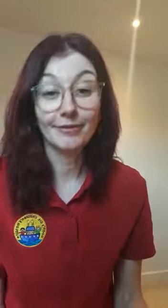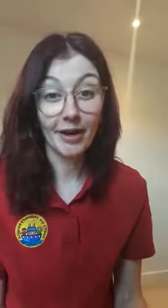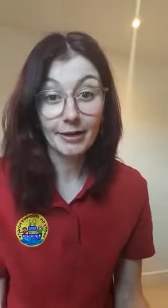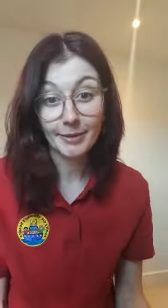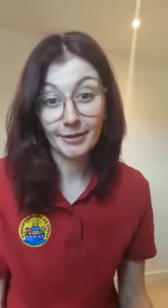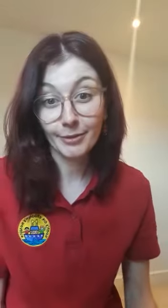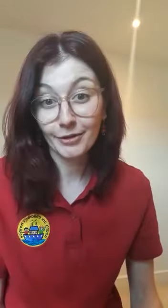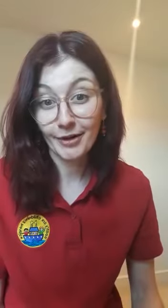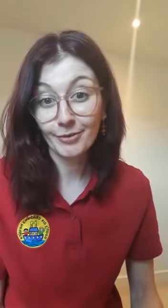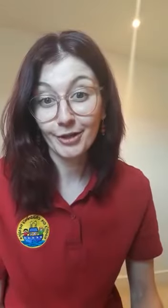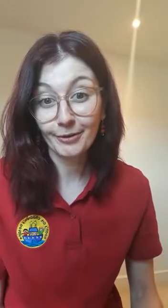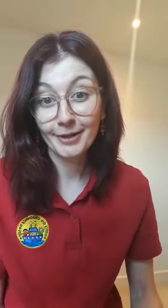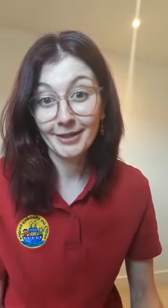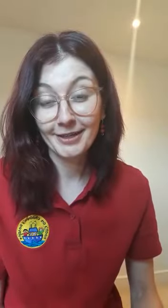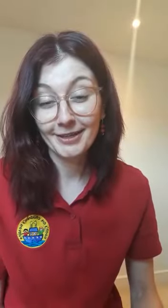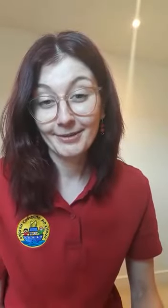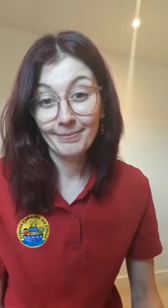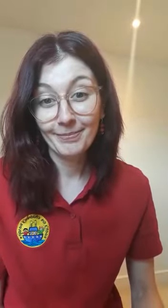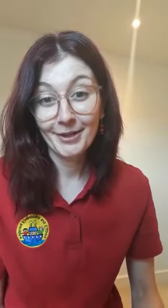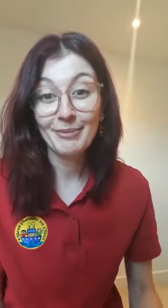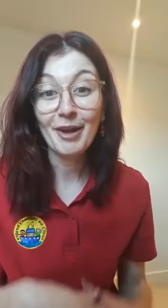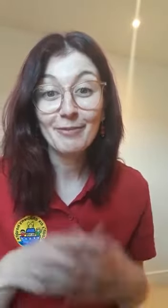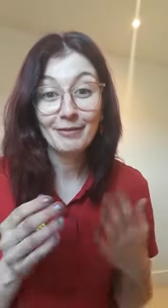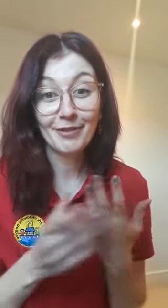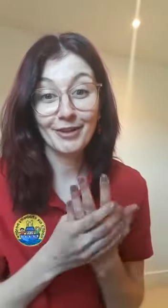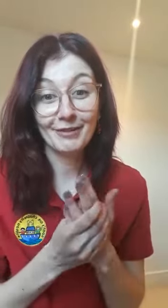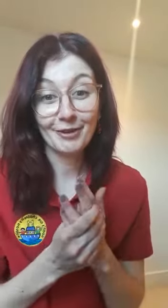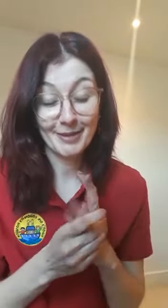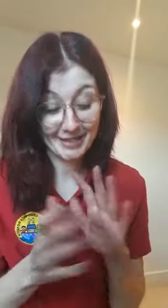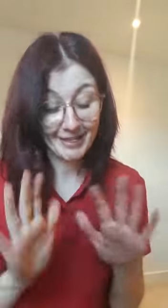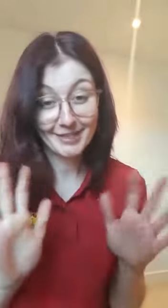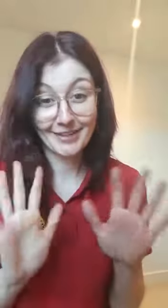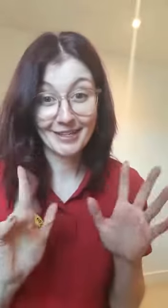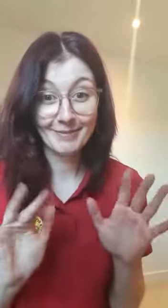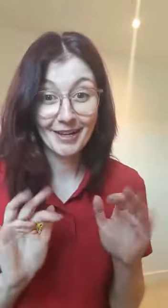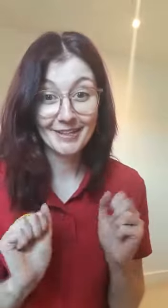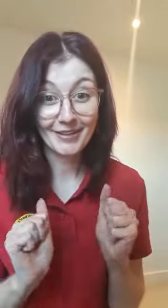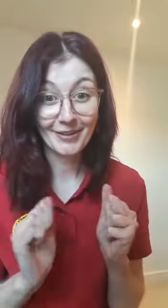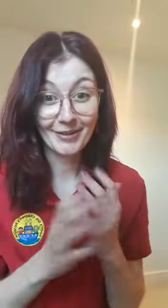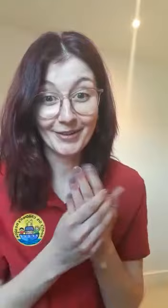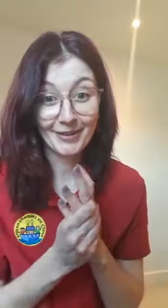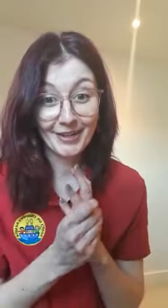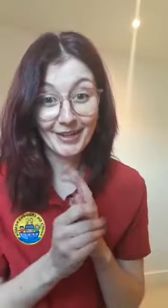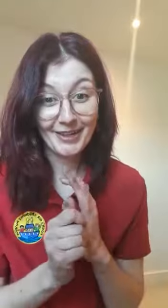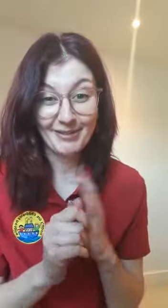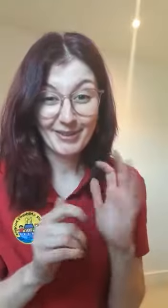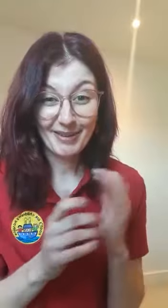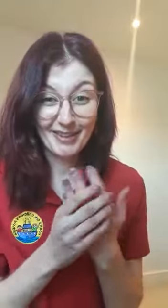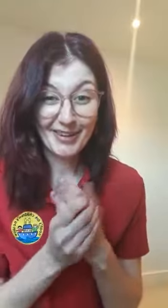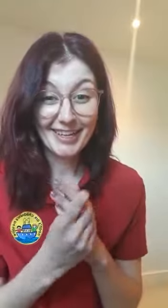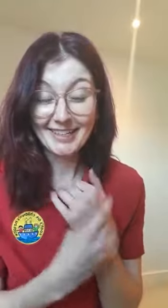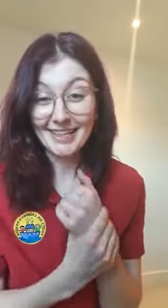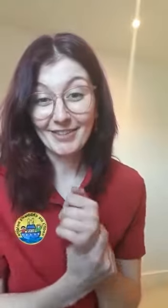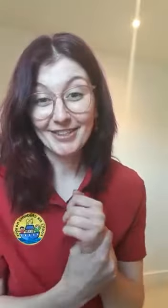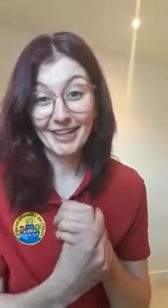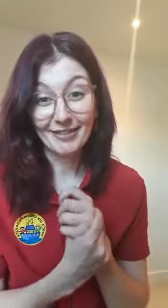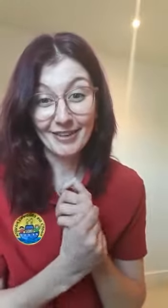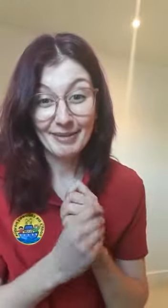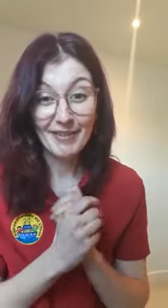environment and what's around you. And it might have been fun from a sensory aspect. So you could, it's been quite nice to give yourself a bit of